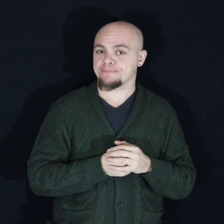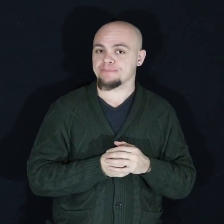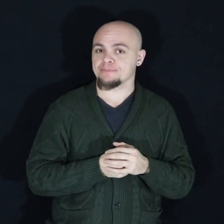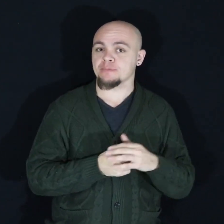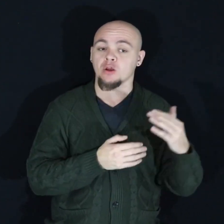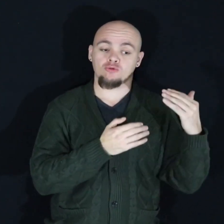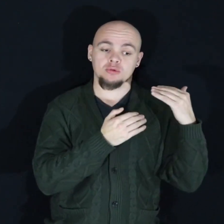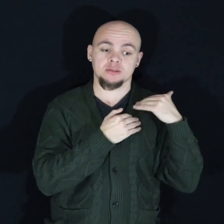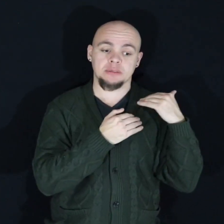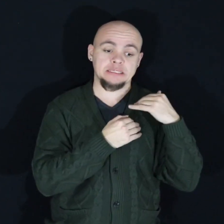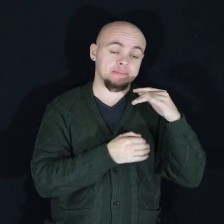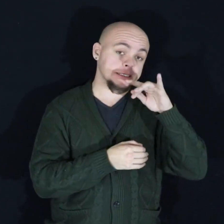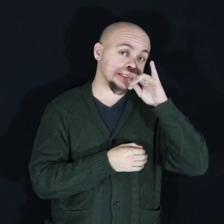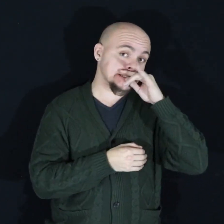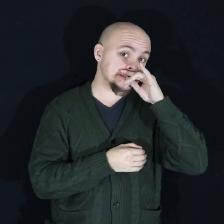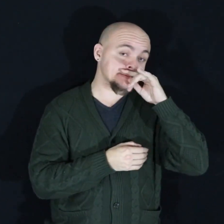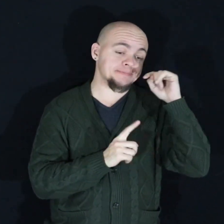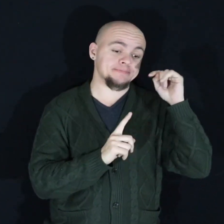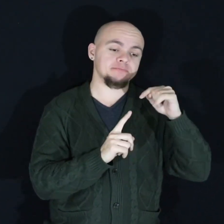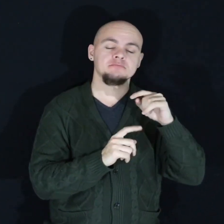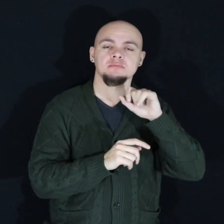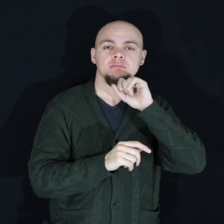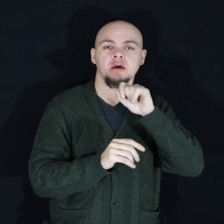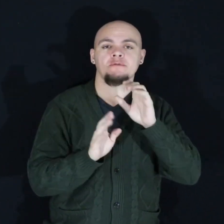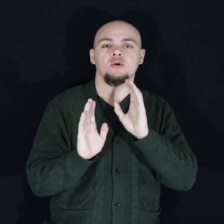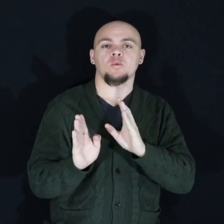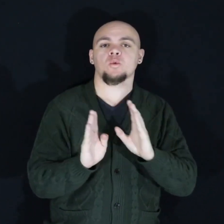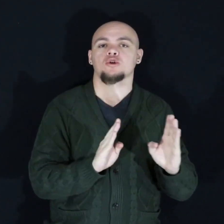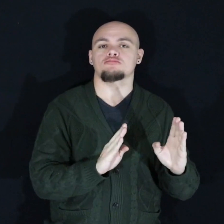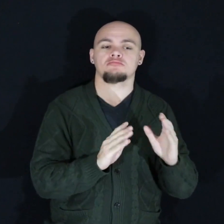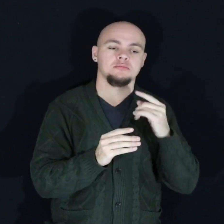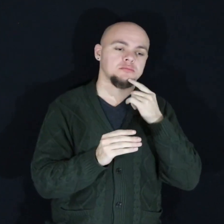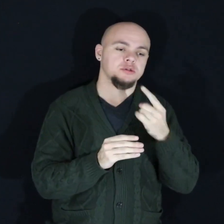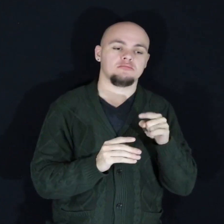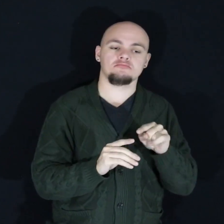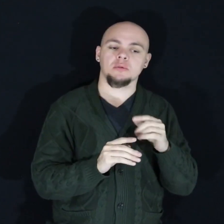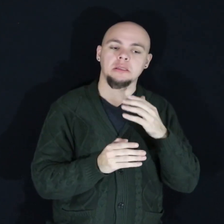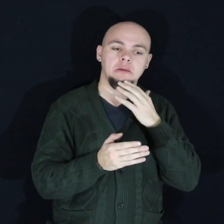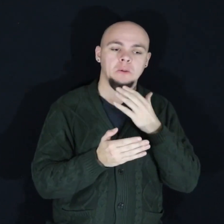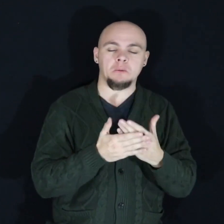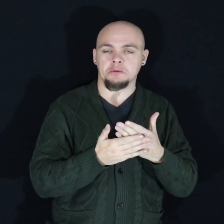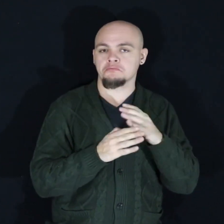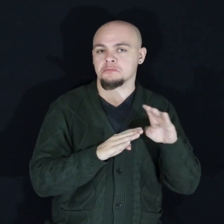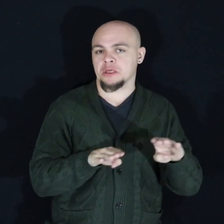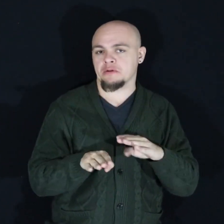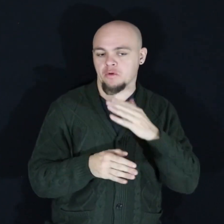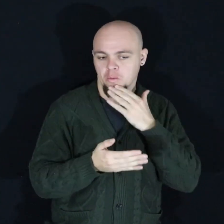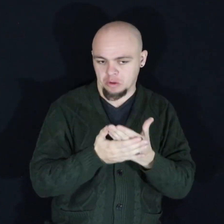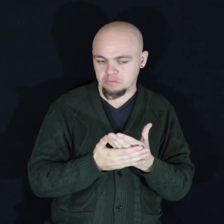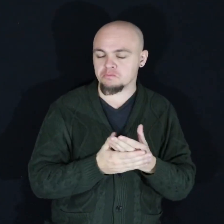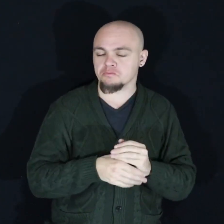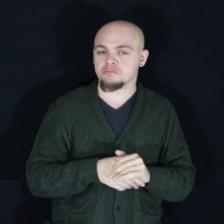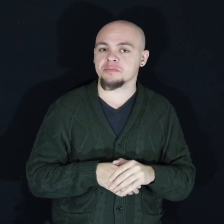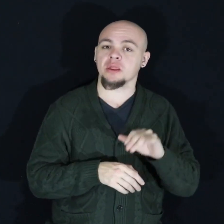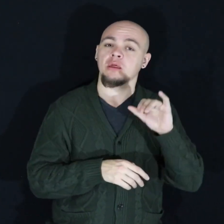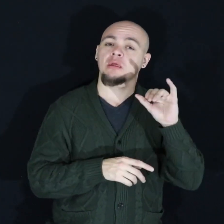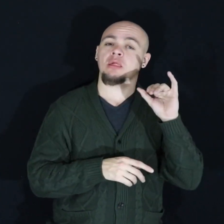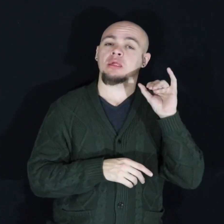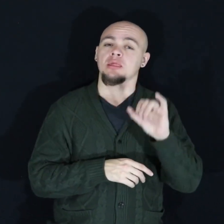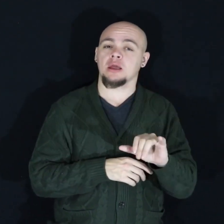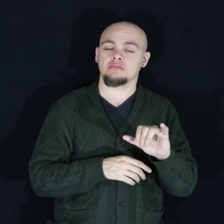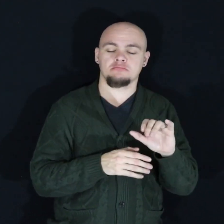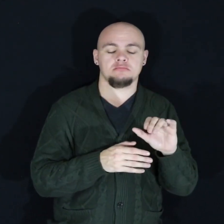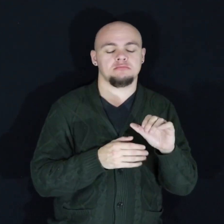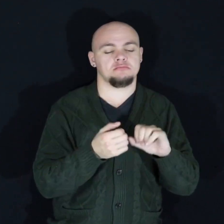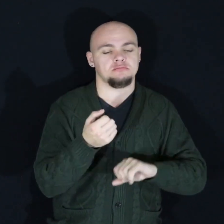responsible child loves order and wants to be told they're well behaved this tool was designed to